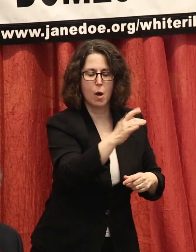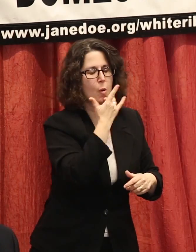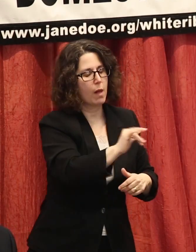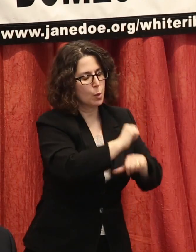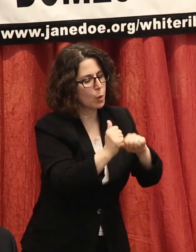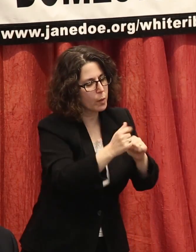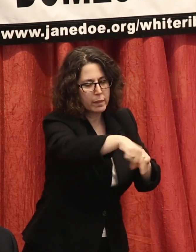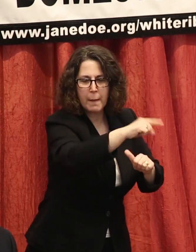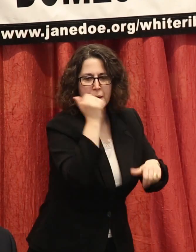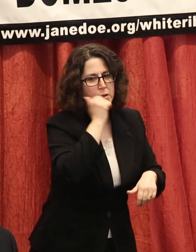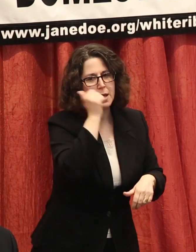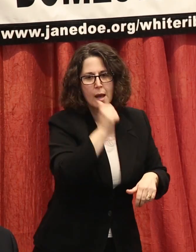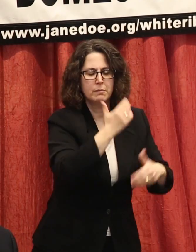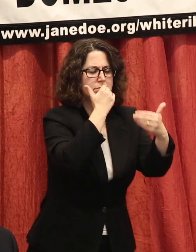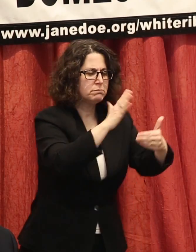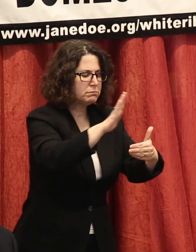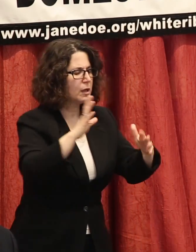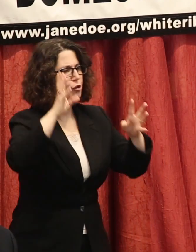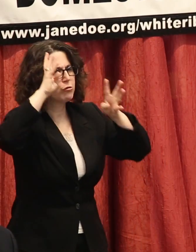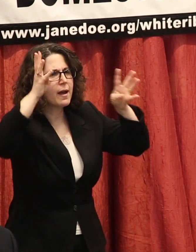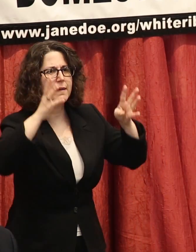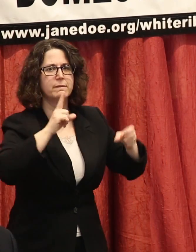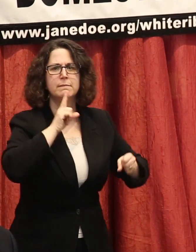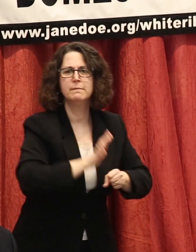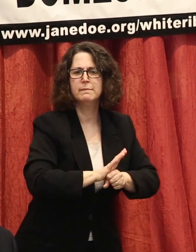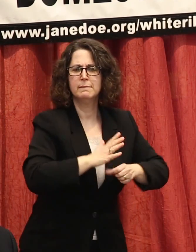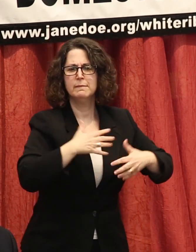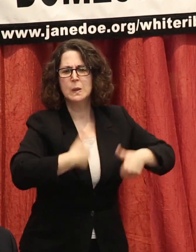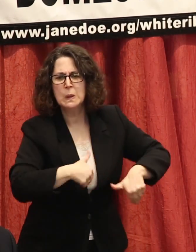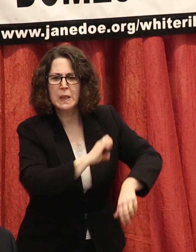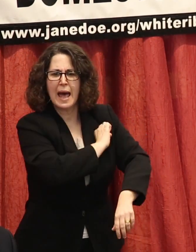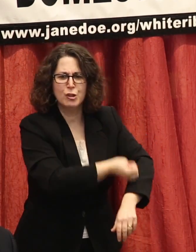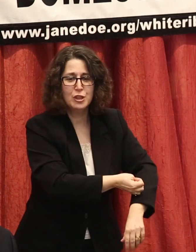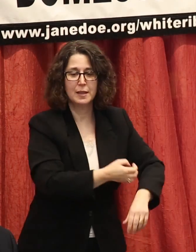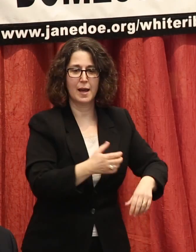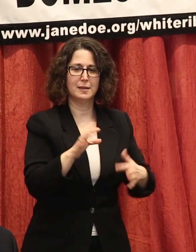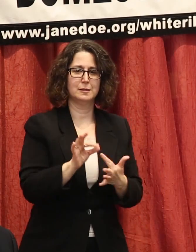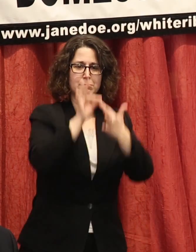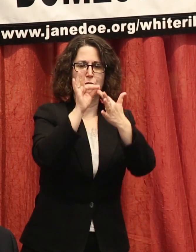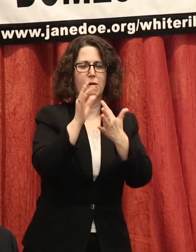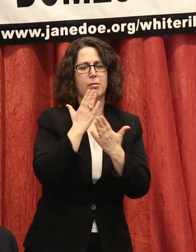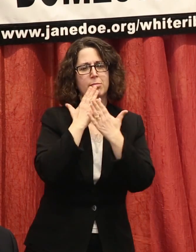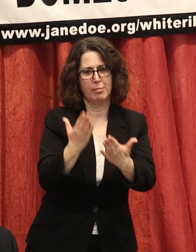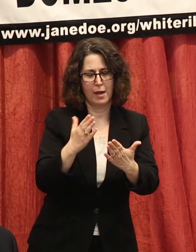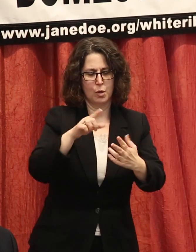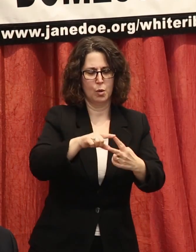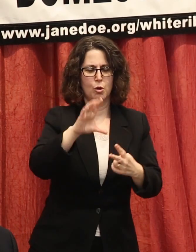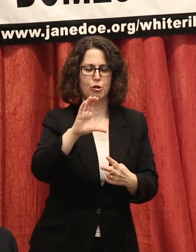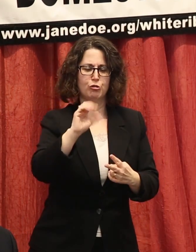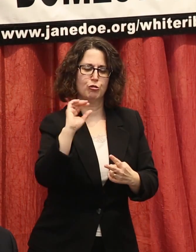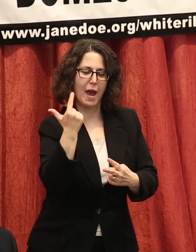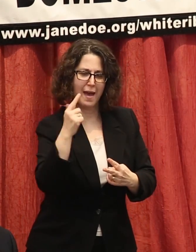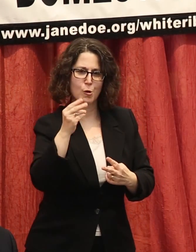for your creativity and your dedication, and a special thank you to my colleagues Tony Troop and Craig Norberg Baum,